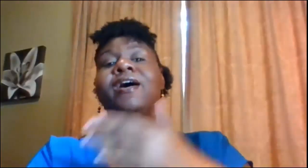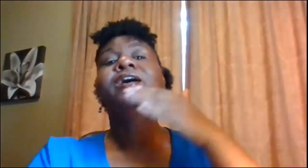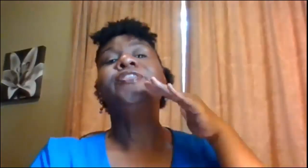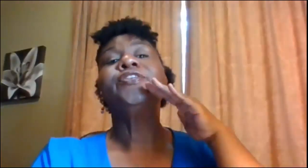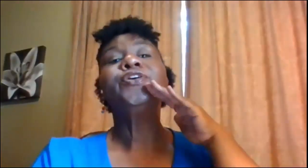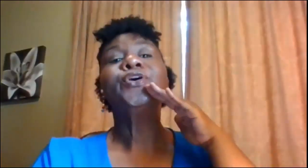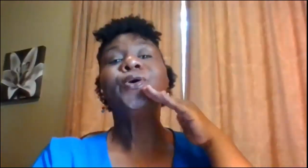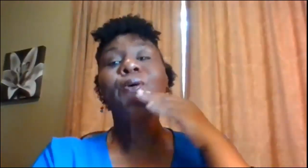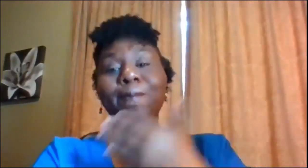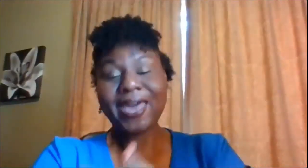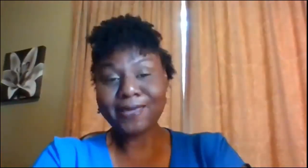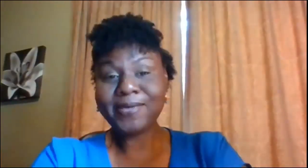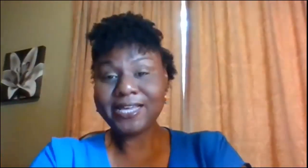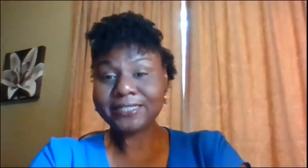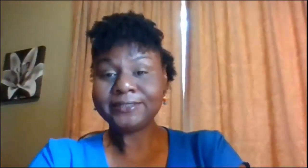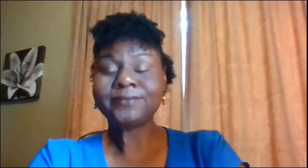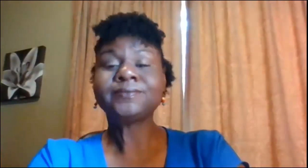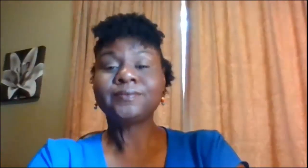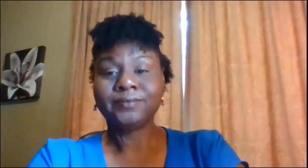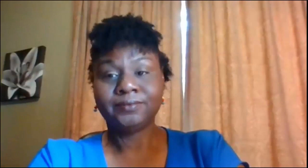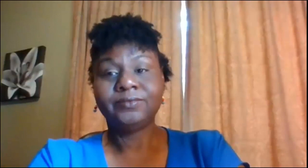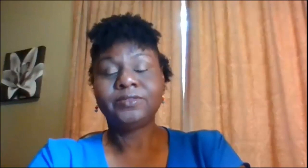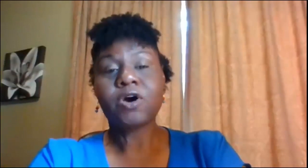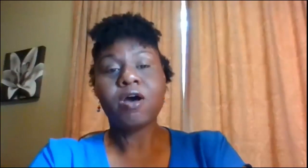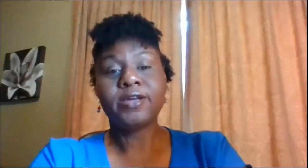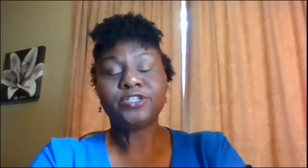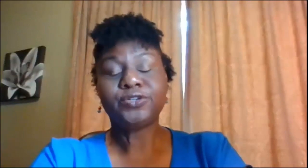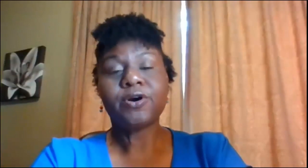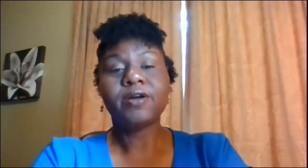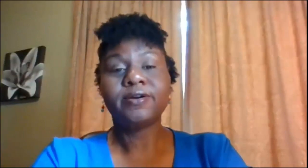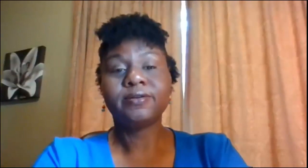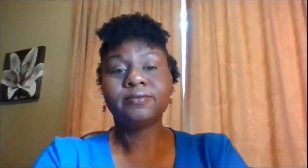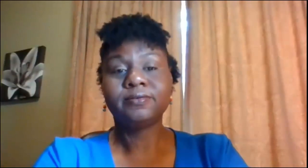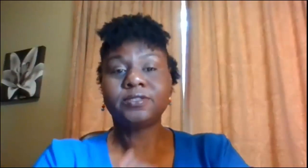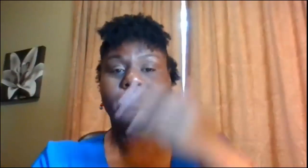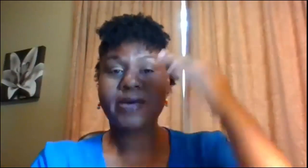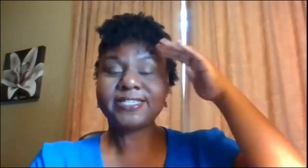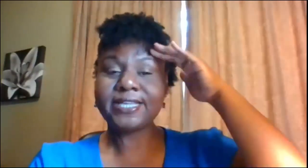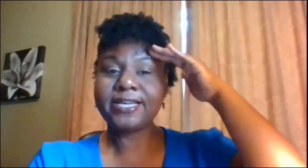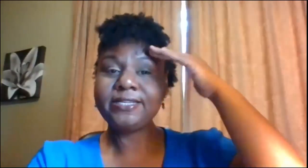the girl baby dot is your daughter so my son